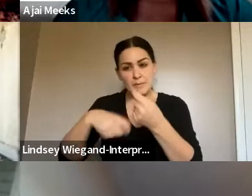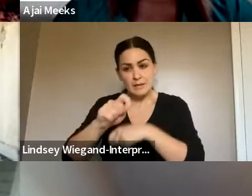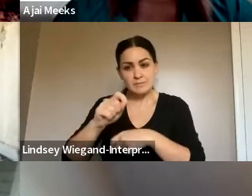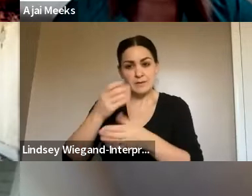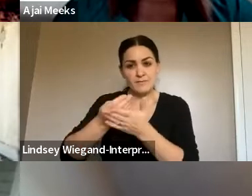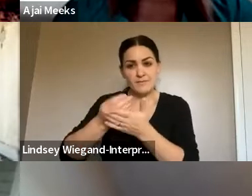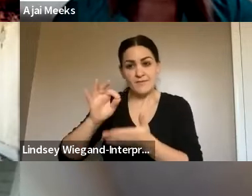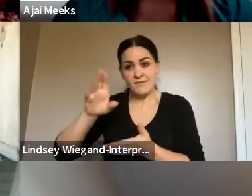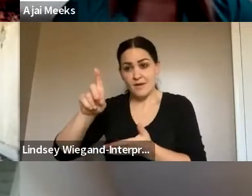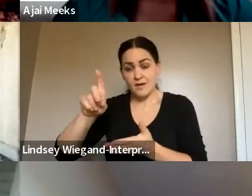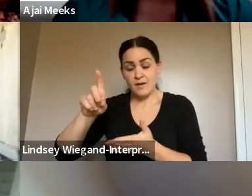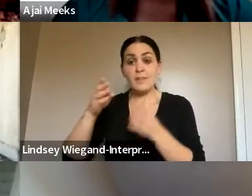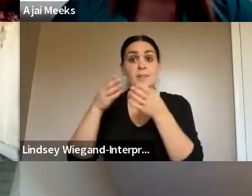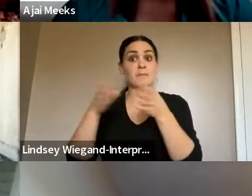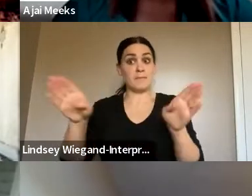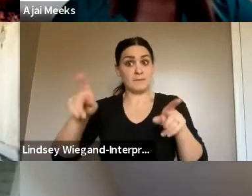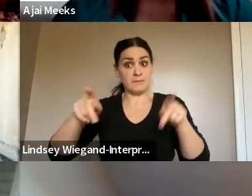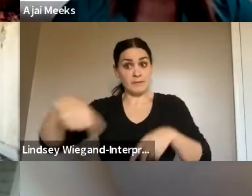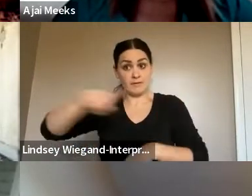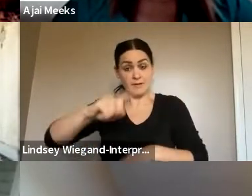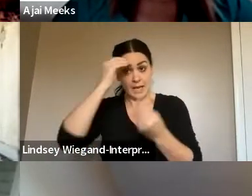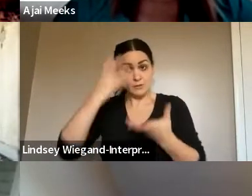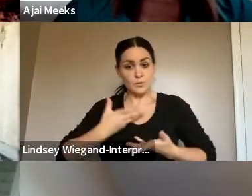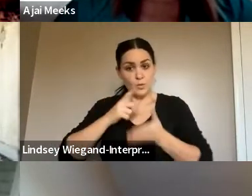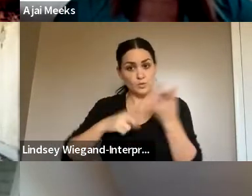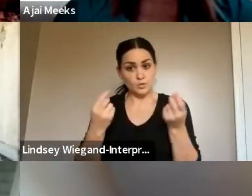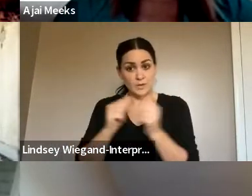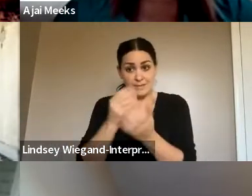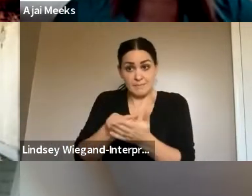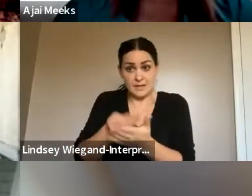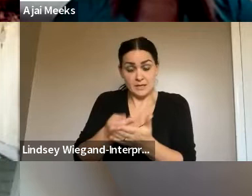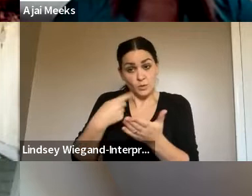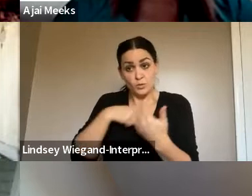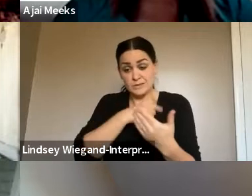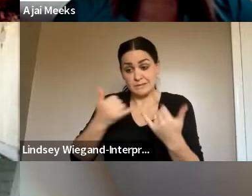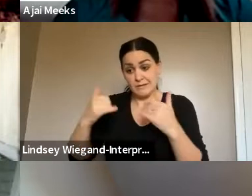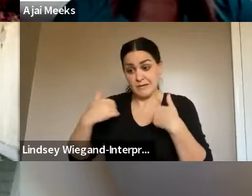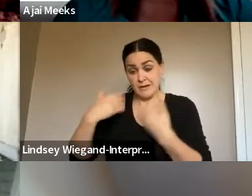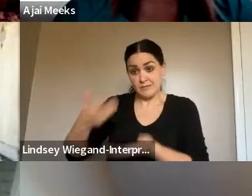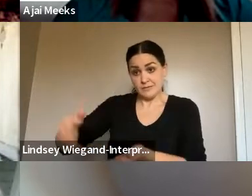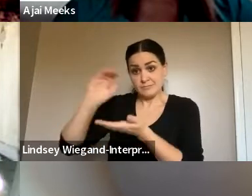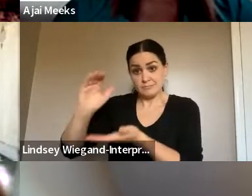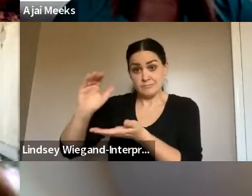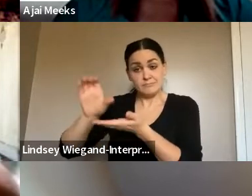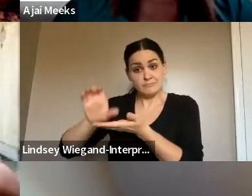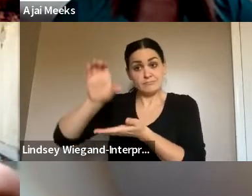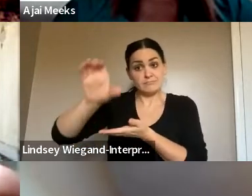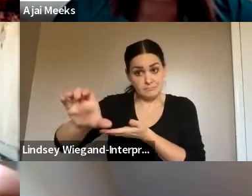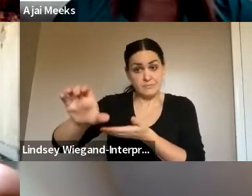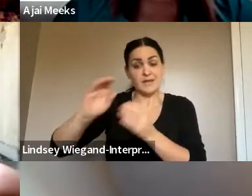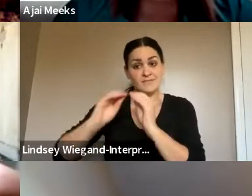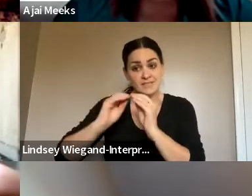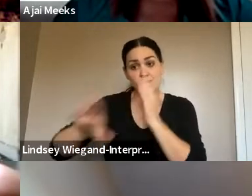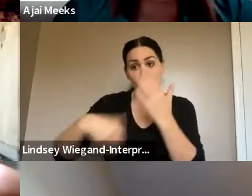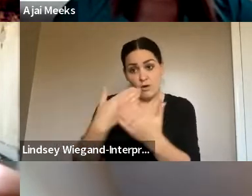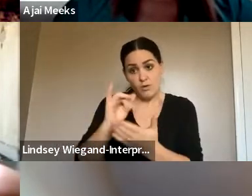let us know what we needed to do with the, with the money. So, we have a big chunk of that money going towards fixing all the problems that you're talking